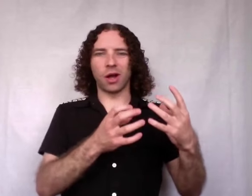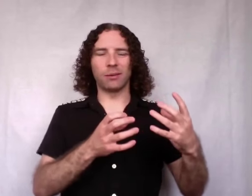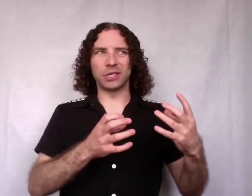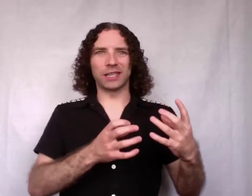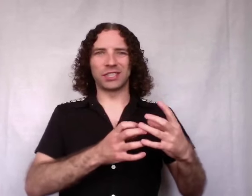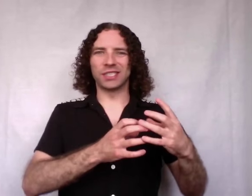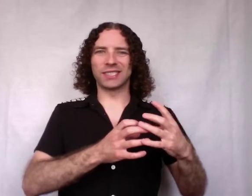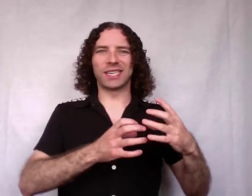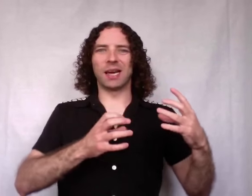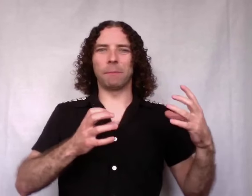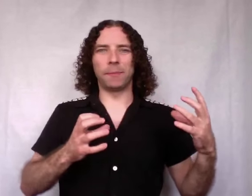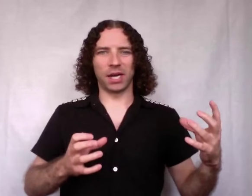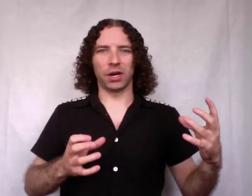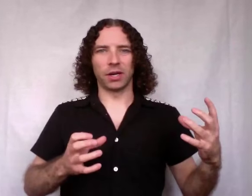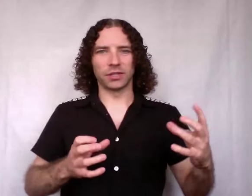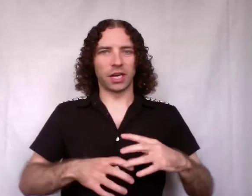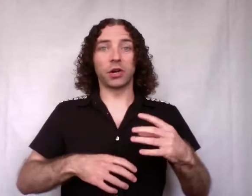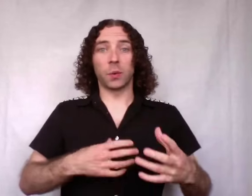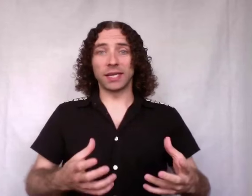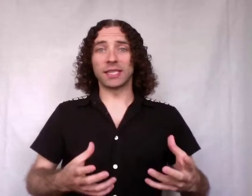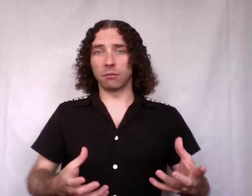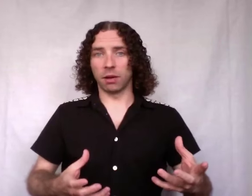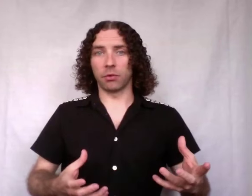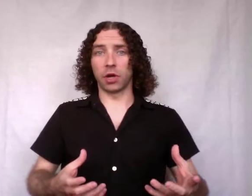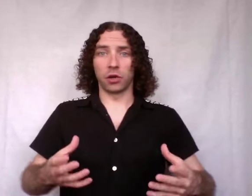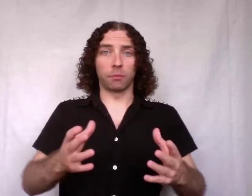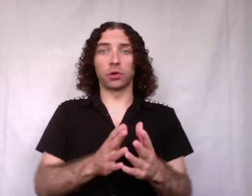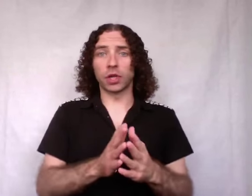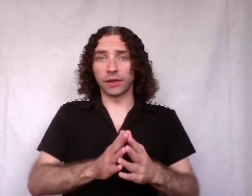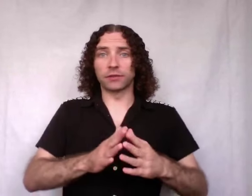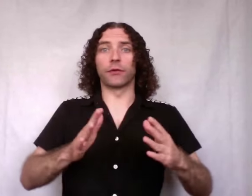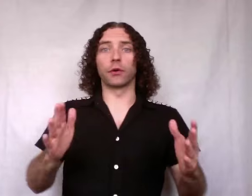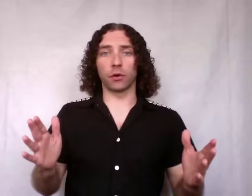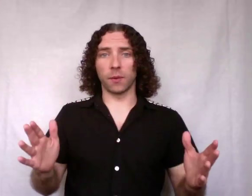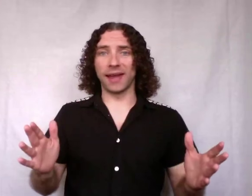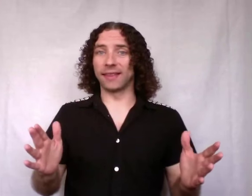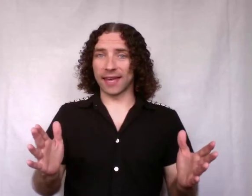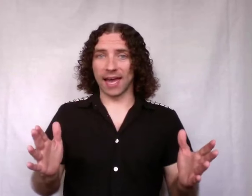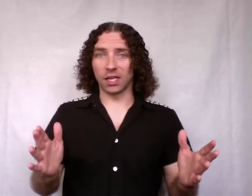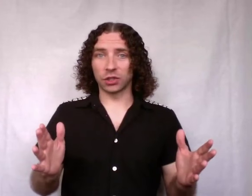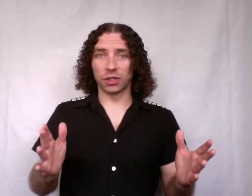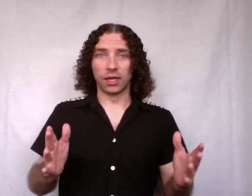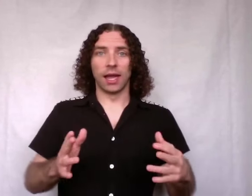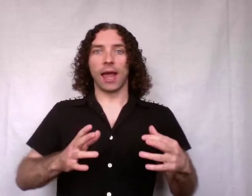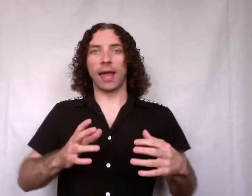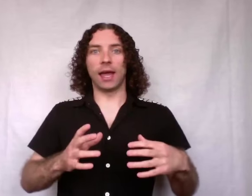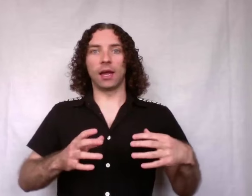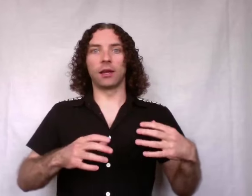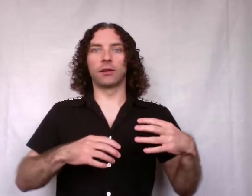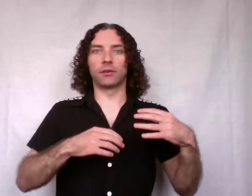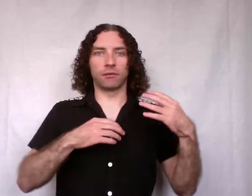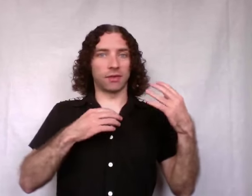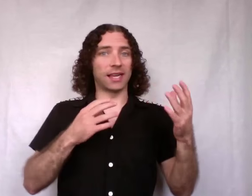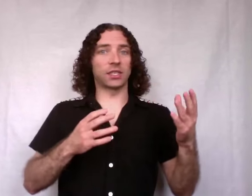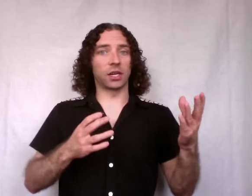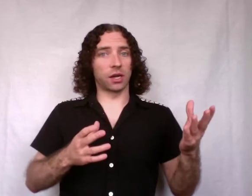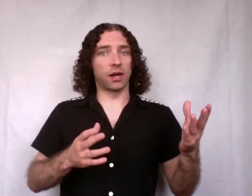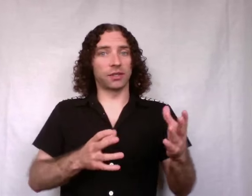objects, just got bigger. So, now you're wasting memory. You're pushing things further away in the cache. And that's going to cause